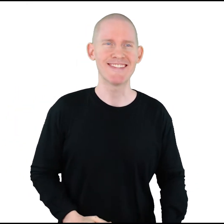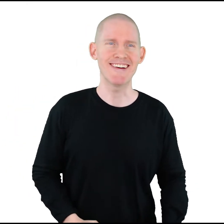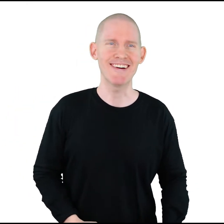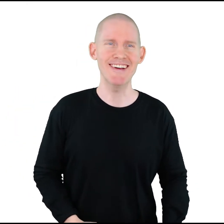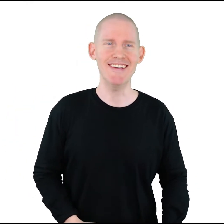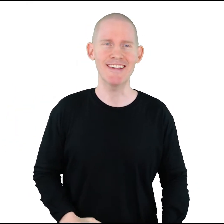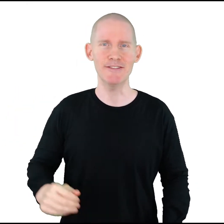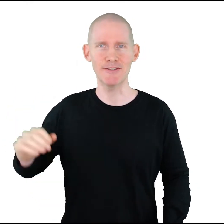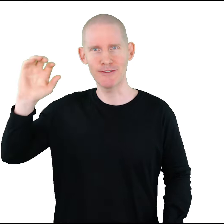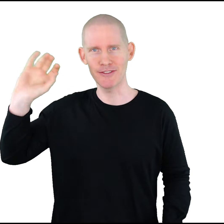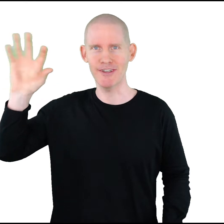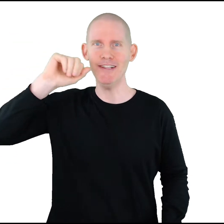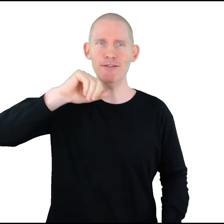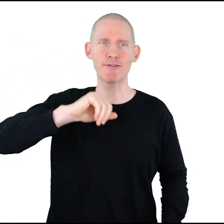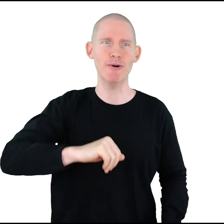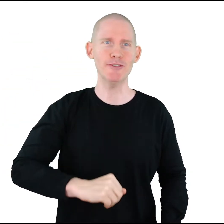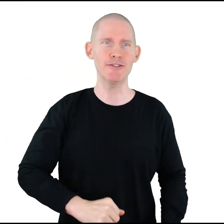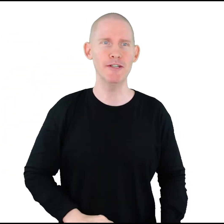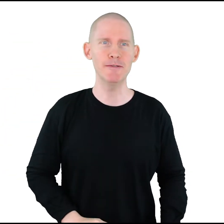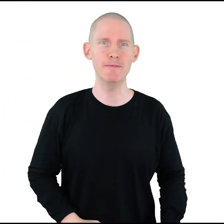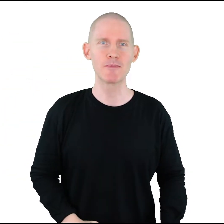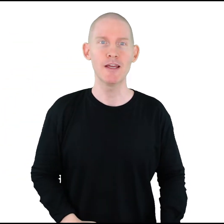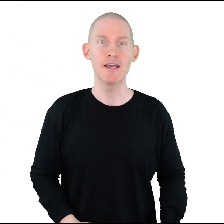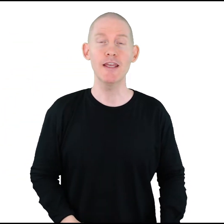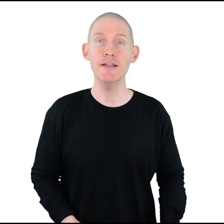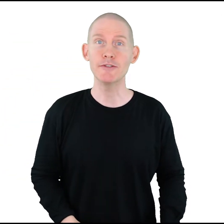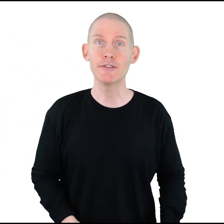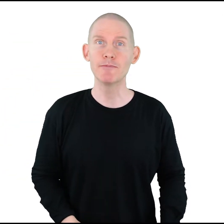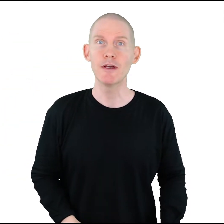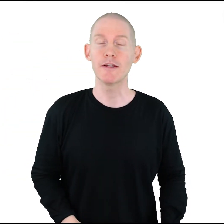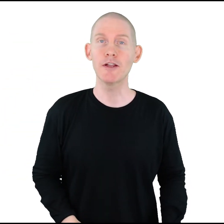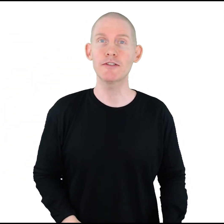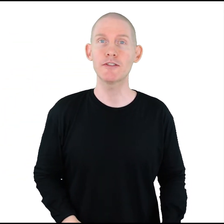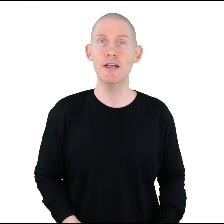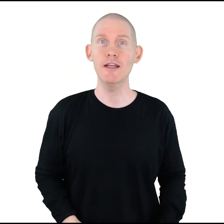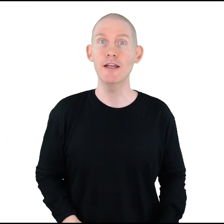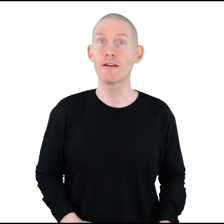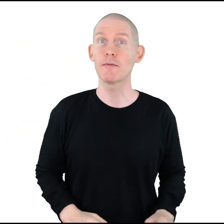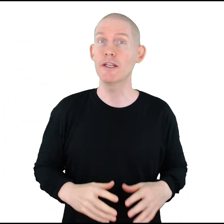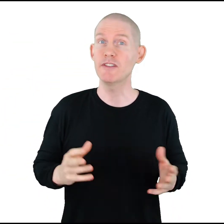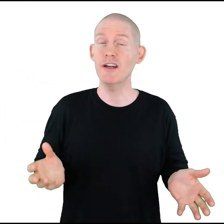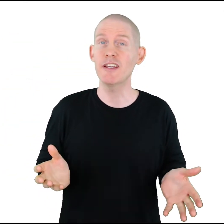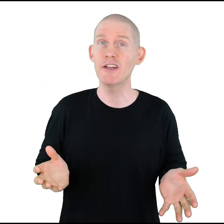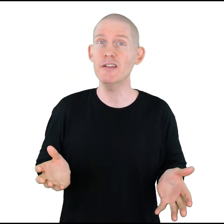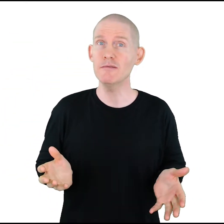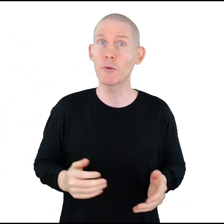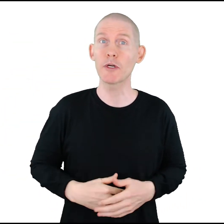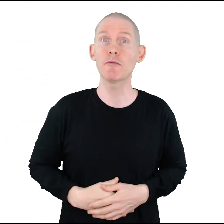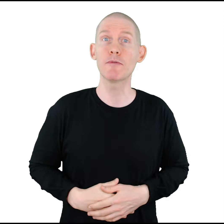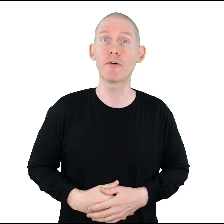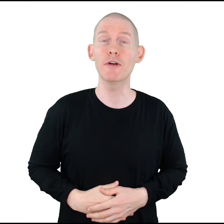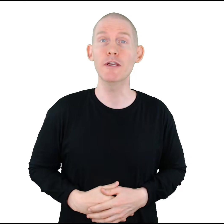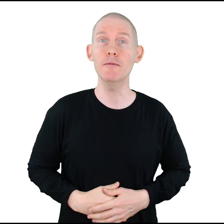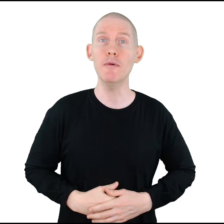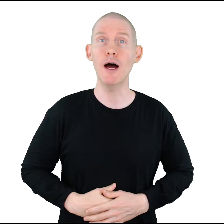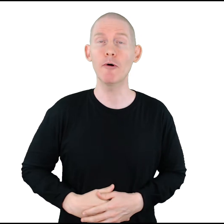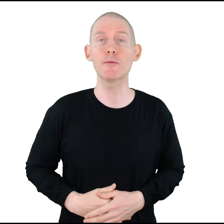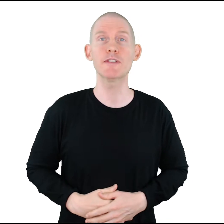All right, let's sign this question, his. Now, let's say he's not here. We're going to refer to him. How would we